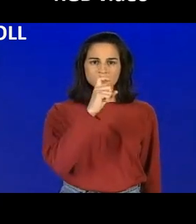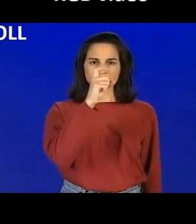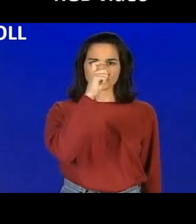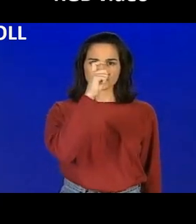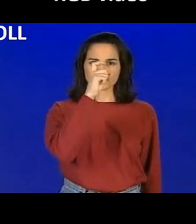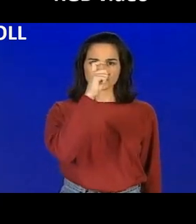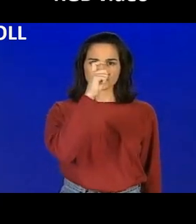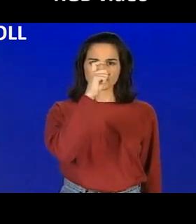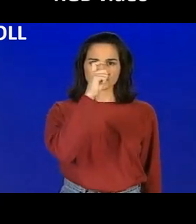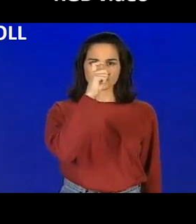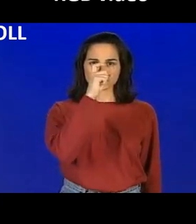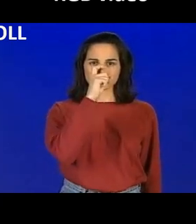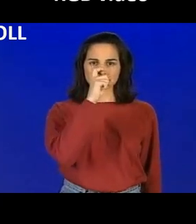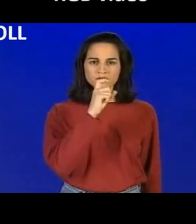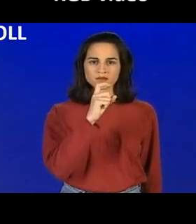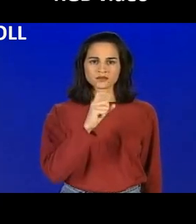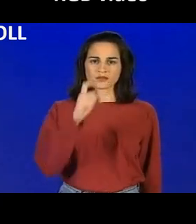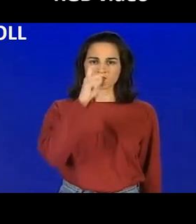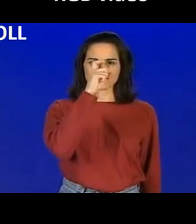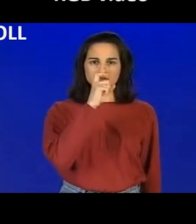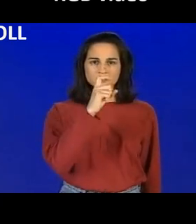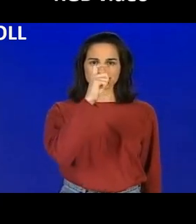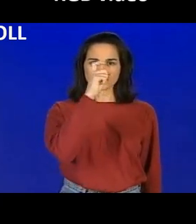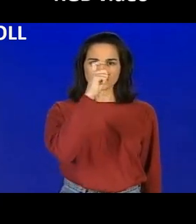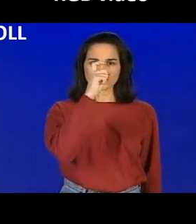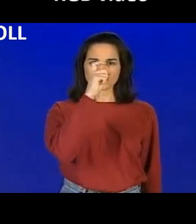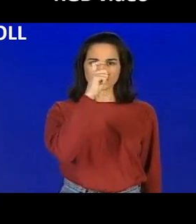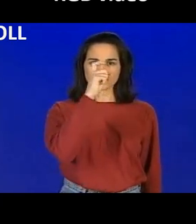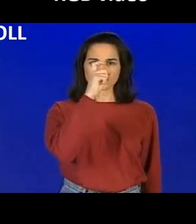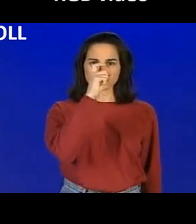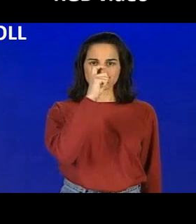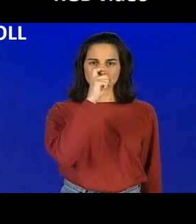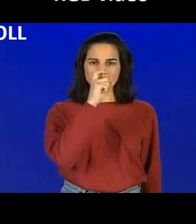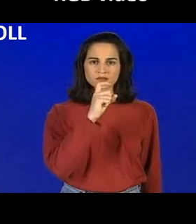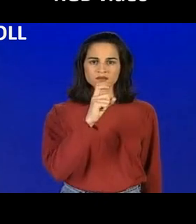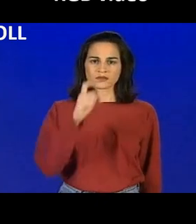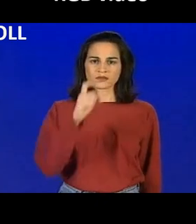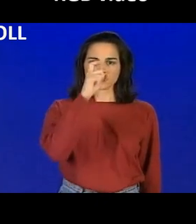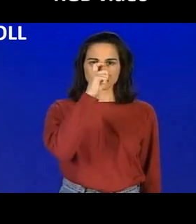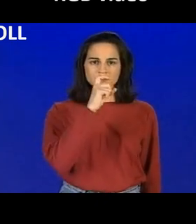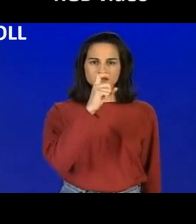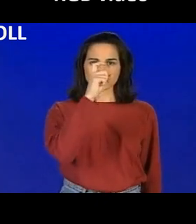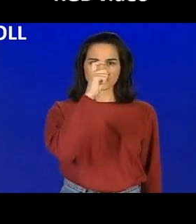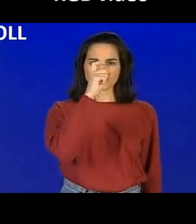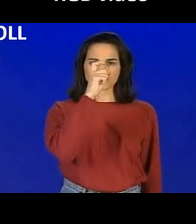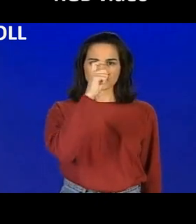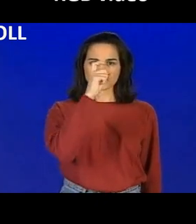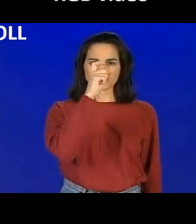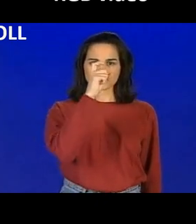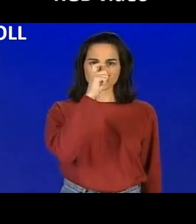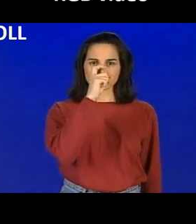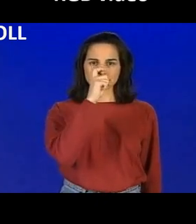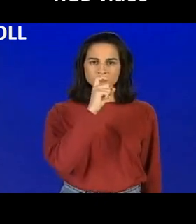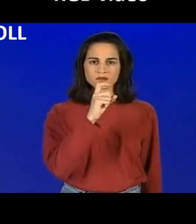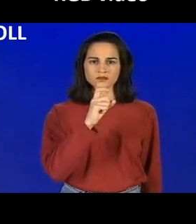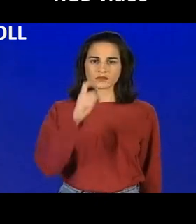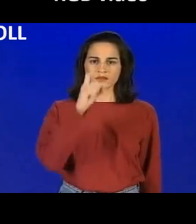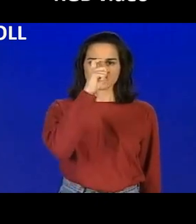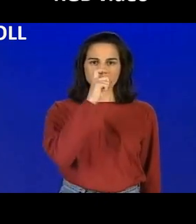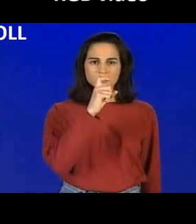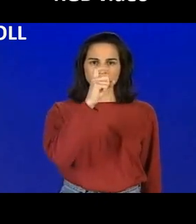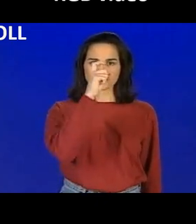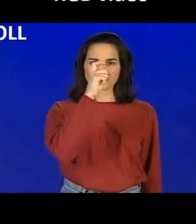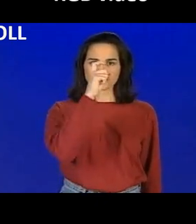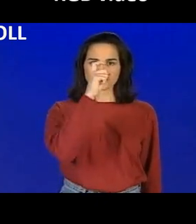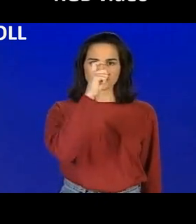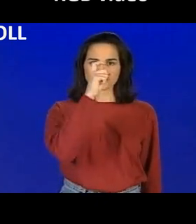signing avatar with reasonable arm motion. However, the pose of the fingers is not accurately captured due to motion blur from